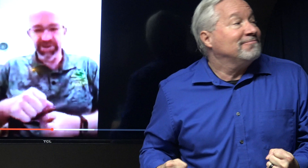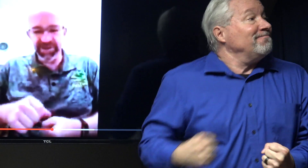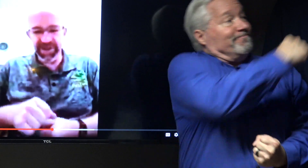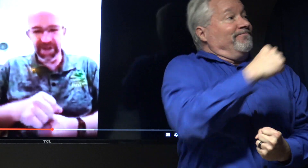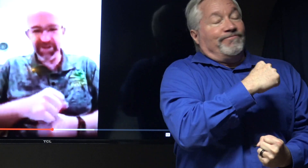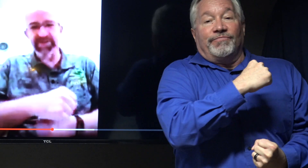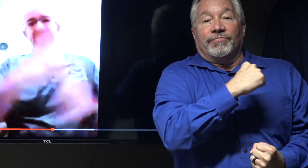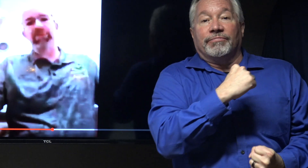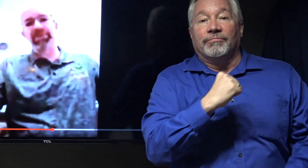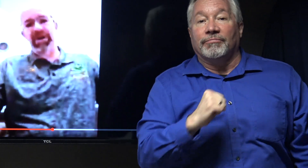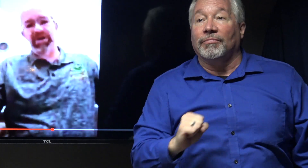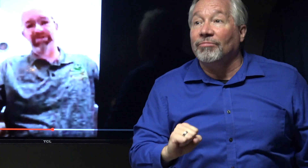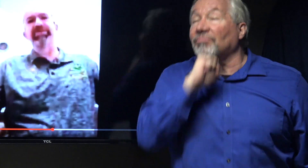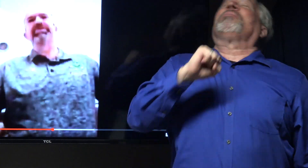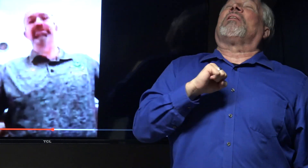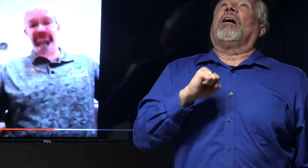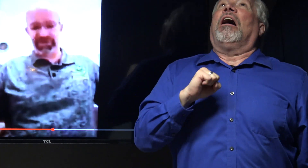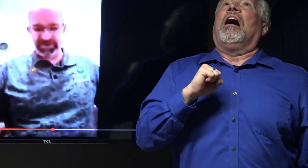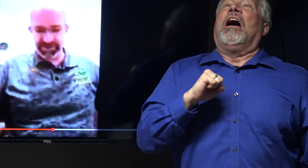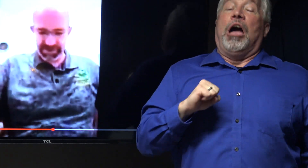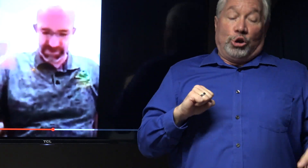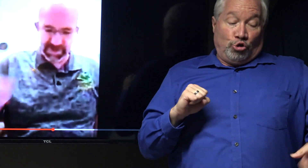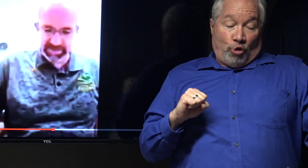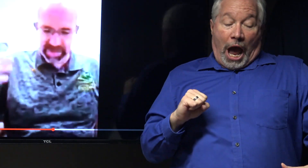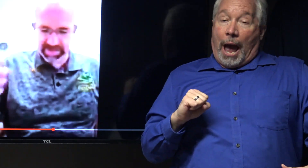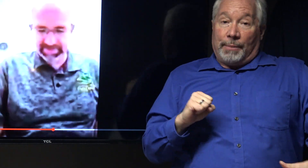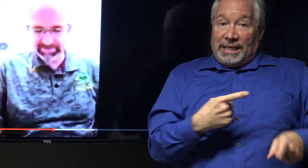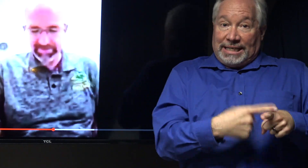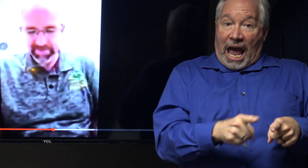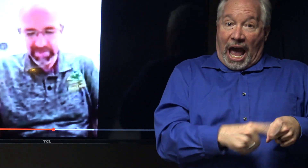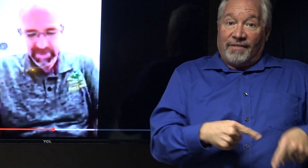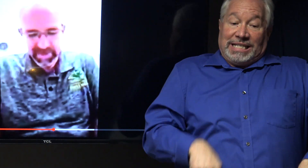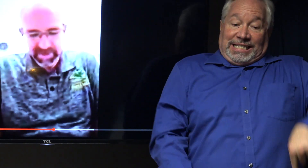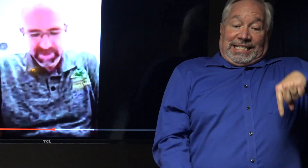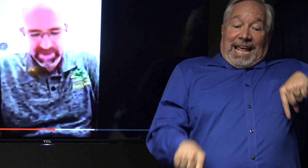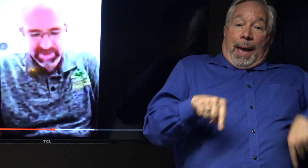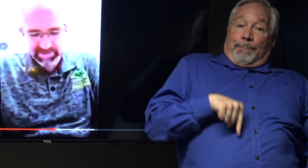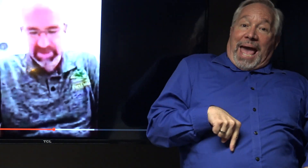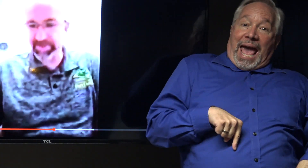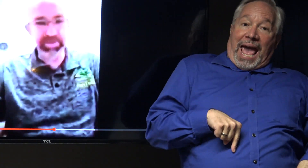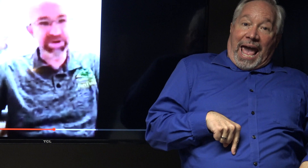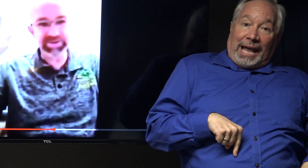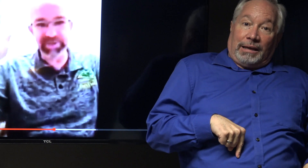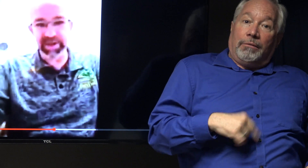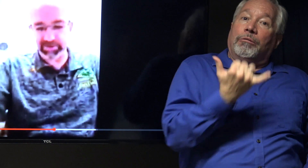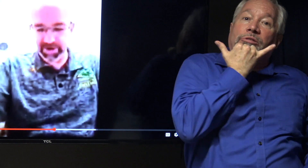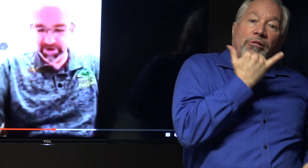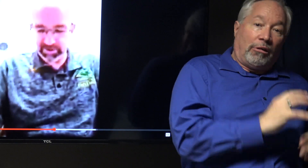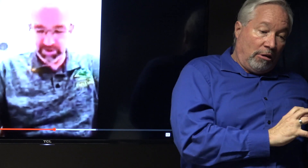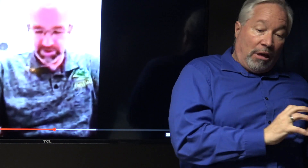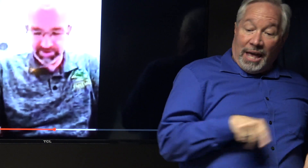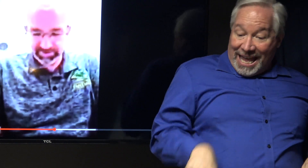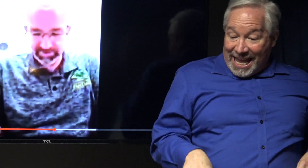When she did that, she dropped the knife, and she stepped back. And the president began to run out quickly.